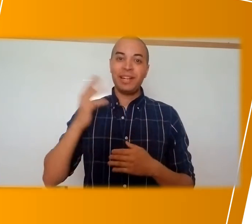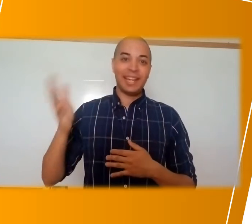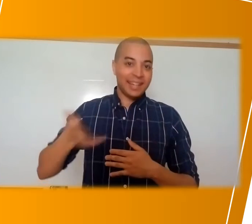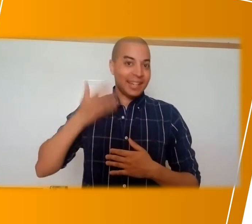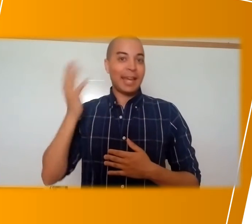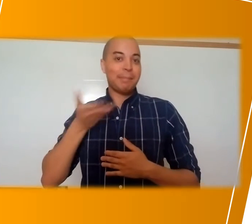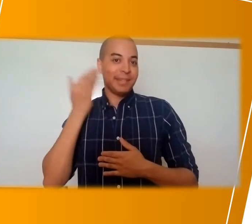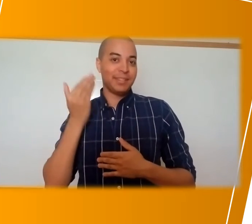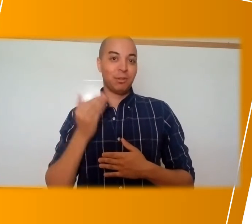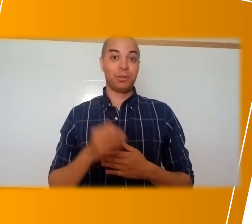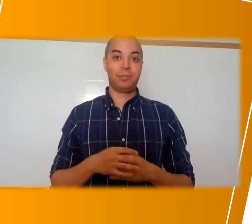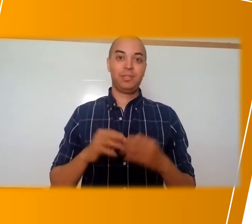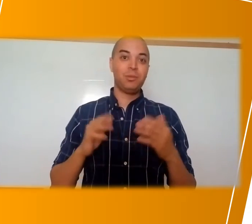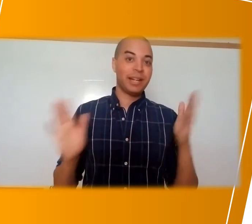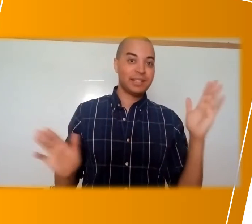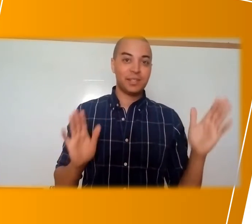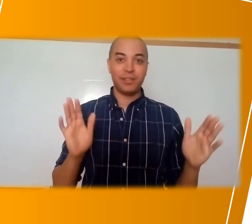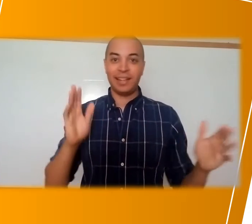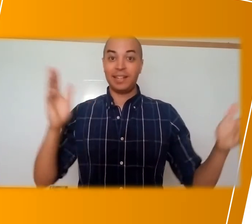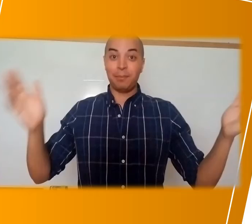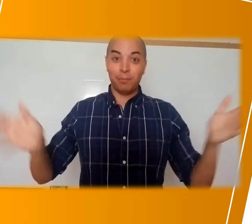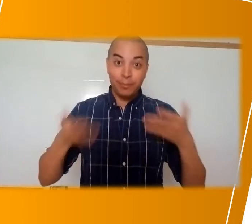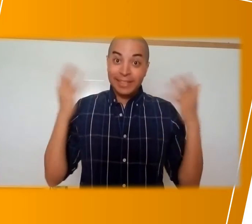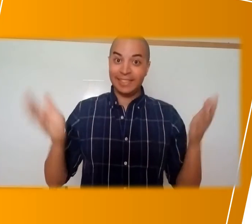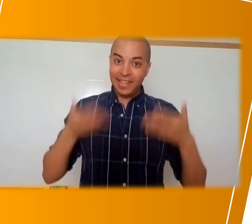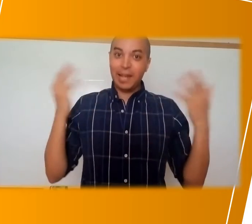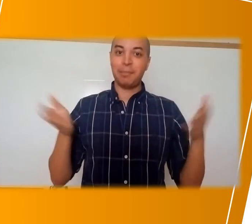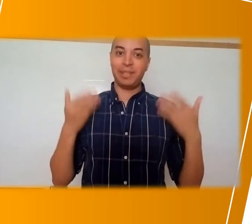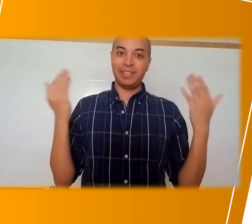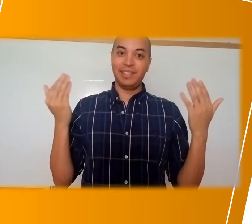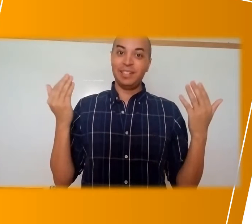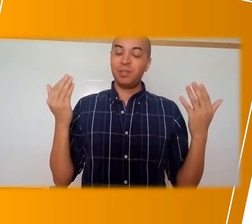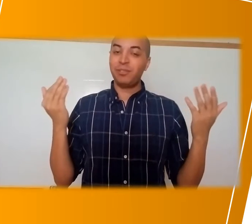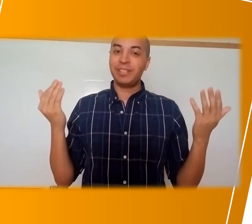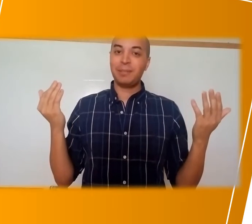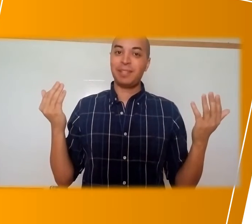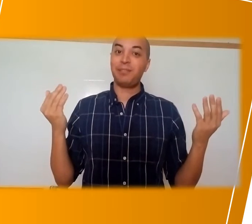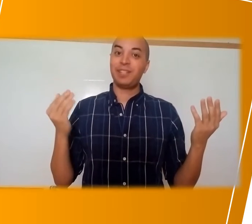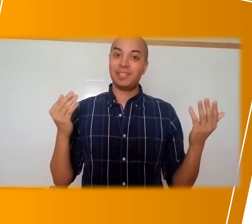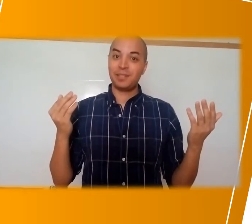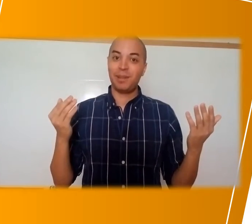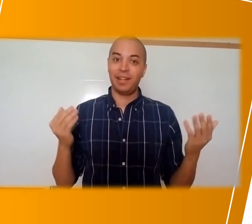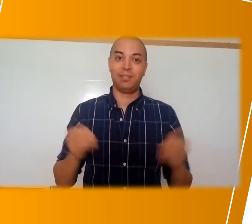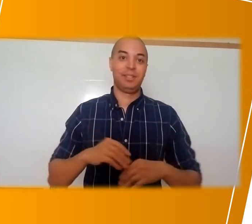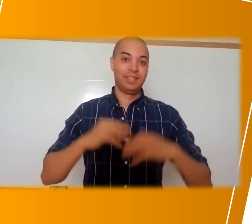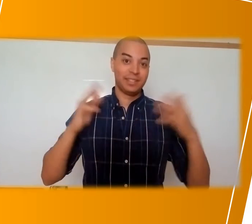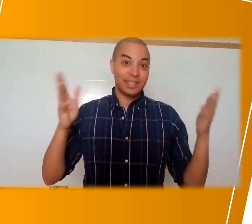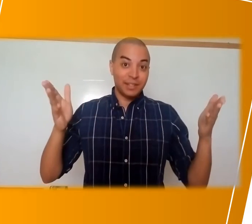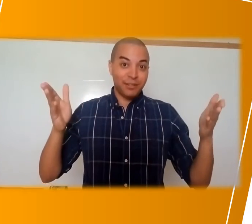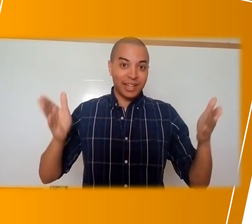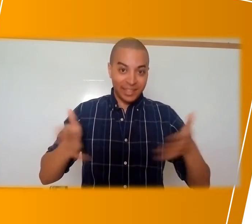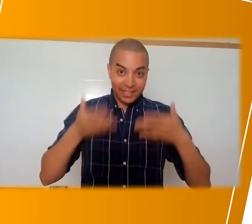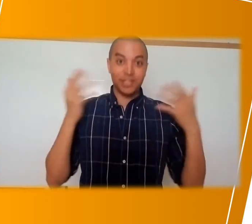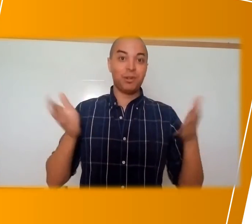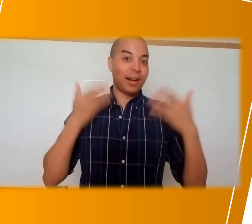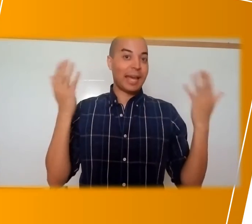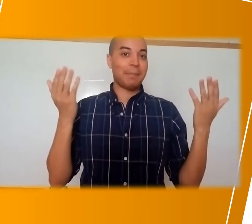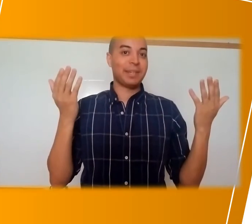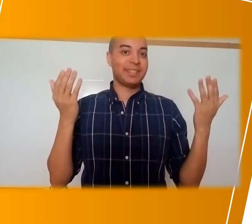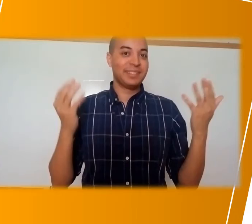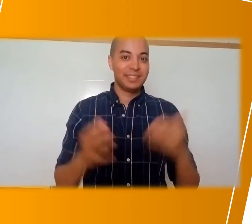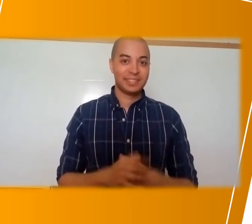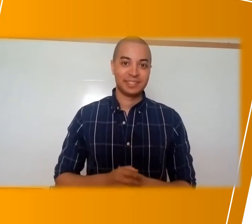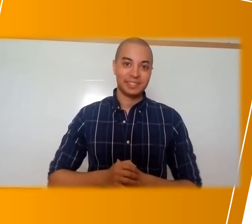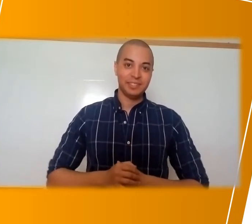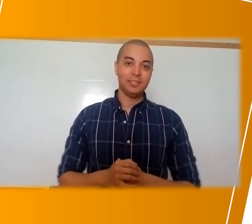can use one hand, happy. You can two hands is fine. I'm really happy. Don't forget to make the face and smile to signify that you are